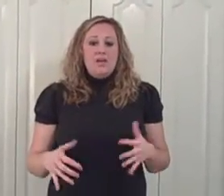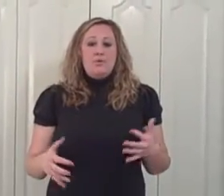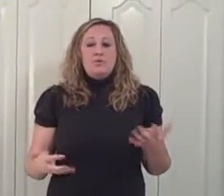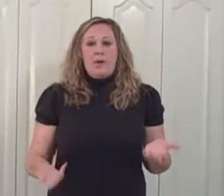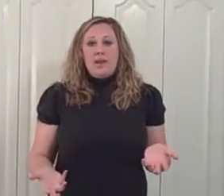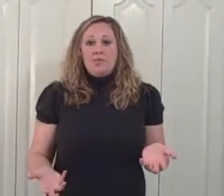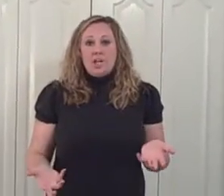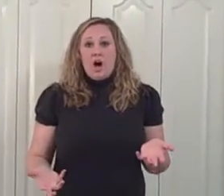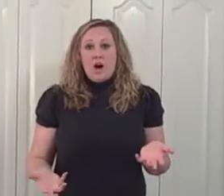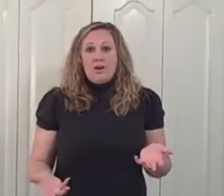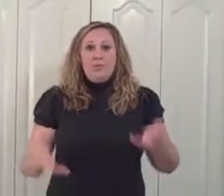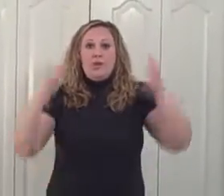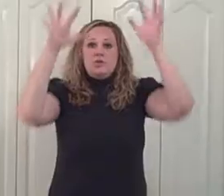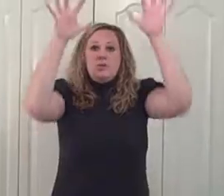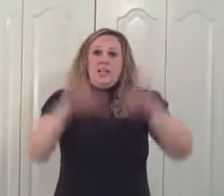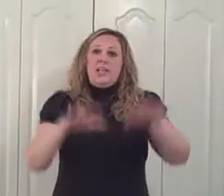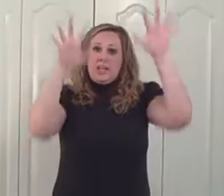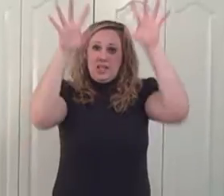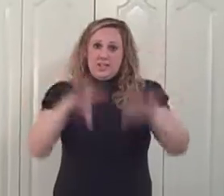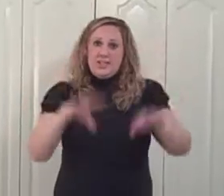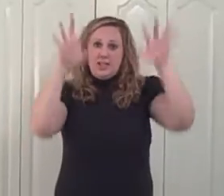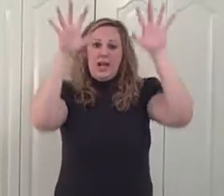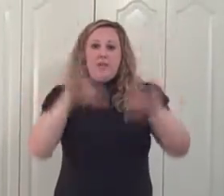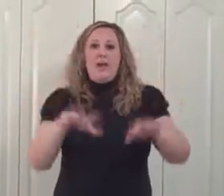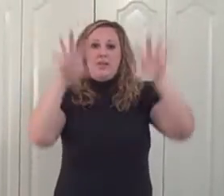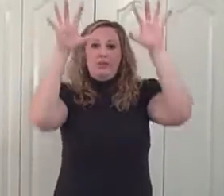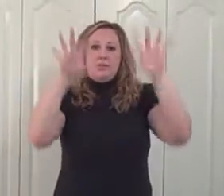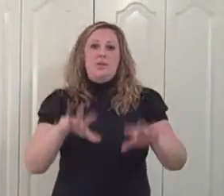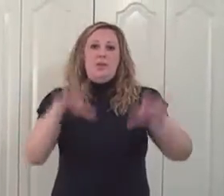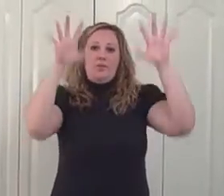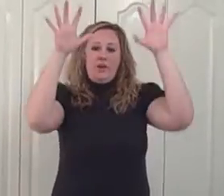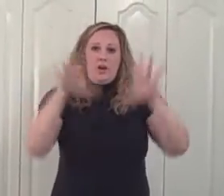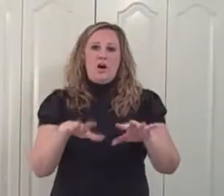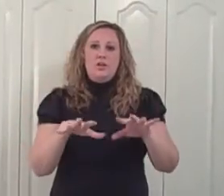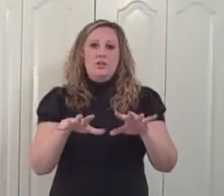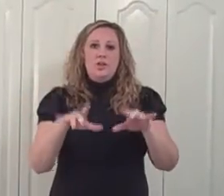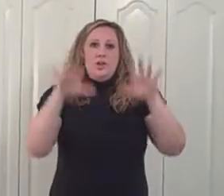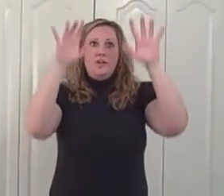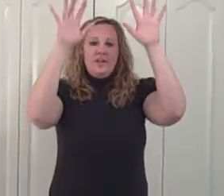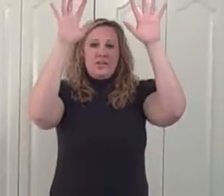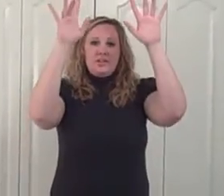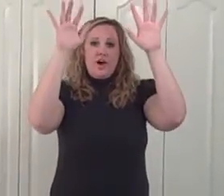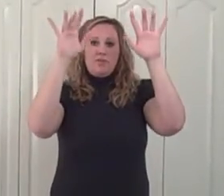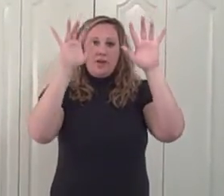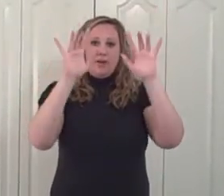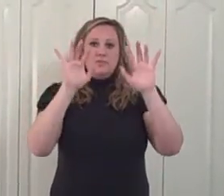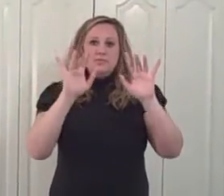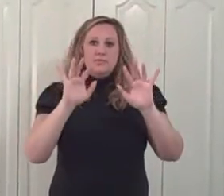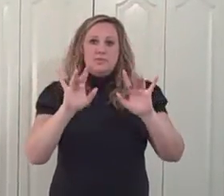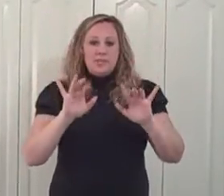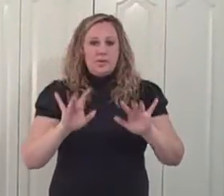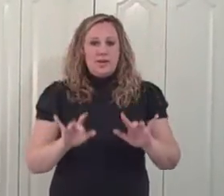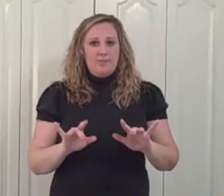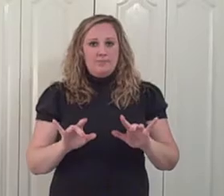If it was raining really hard, you might do something like this to indicate that the rain's coming down very hard. Very soft rain. Slow it down.